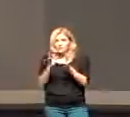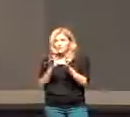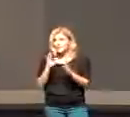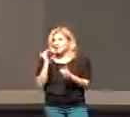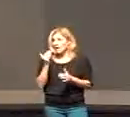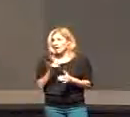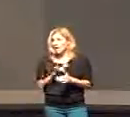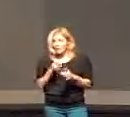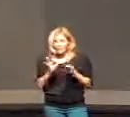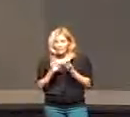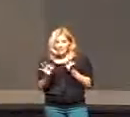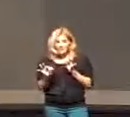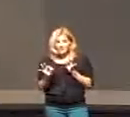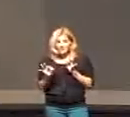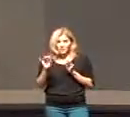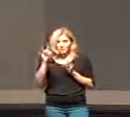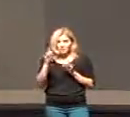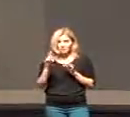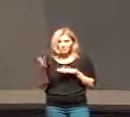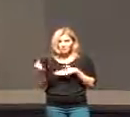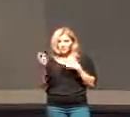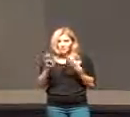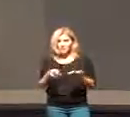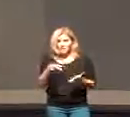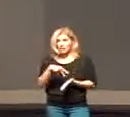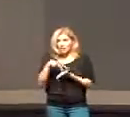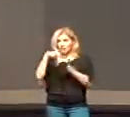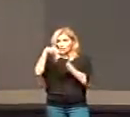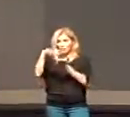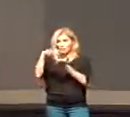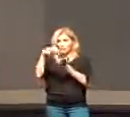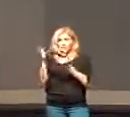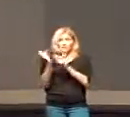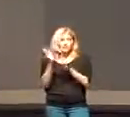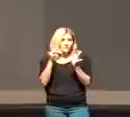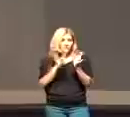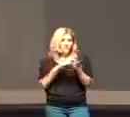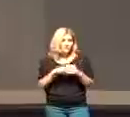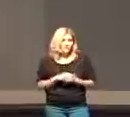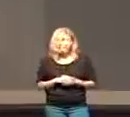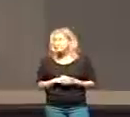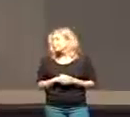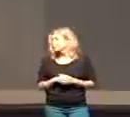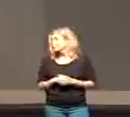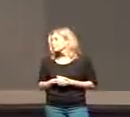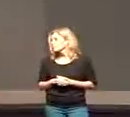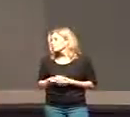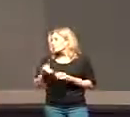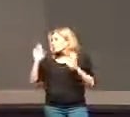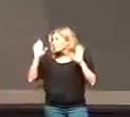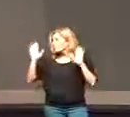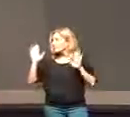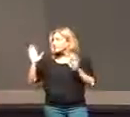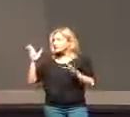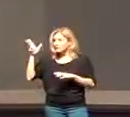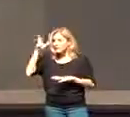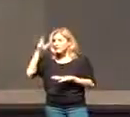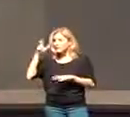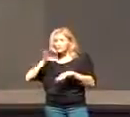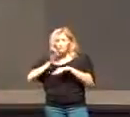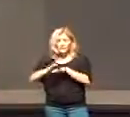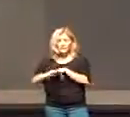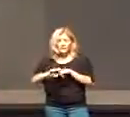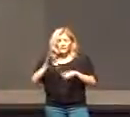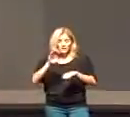That our core message must be the death and the resurrection of Jesus. One of the greatest satanic forces